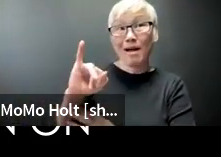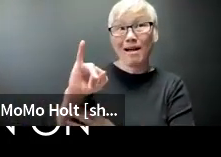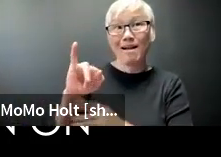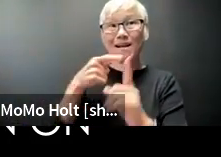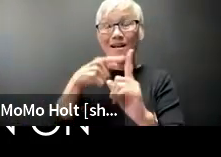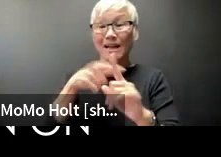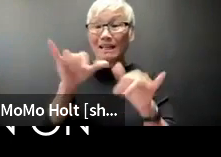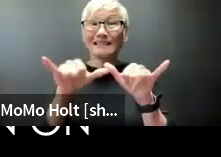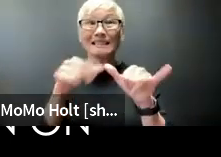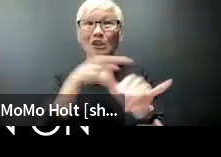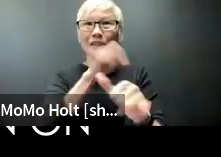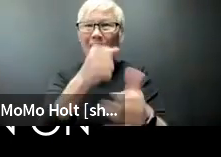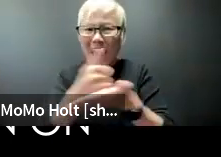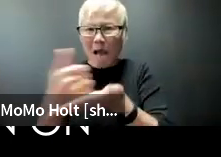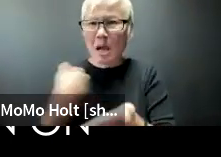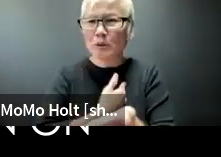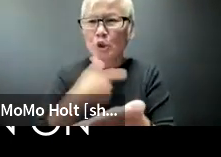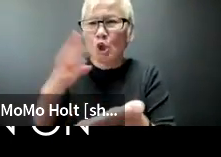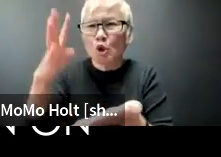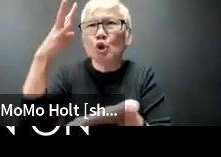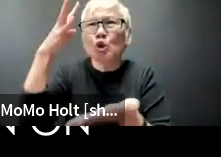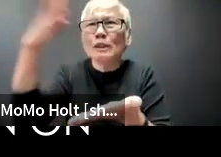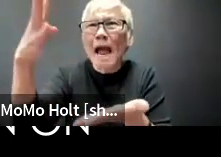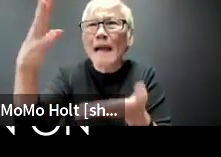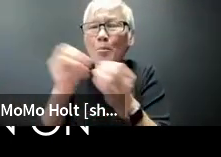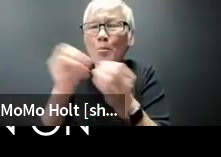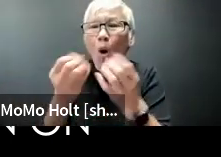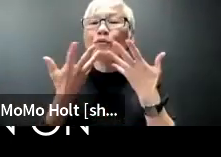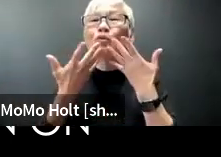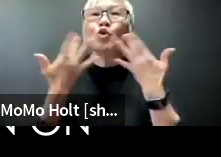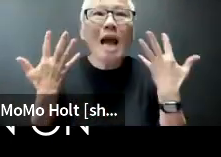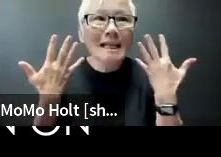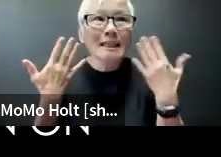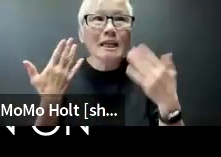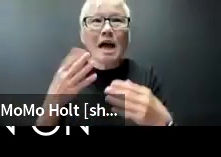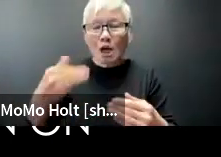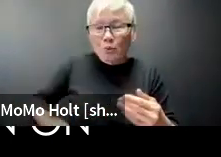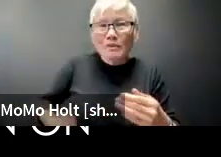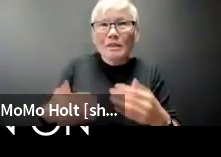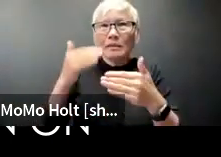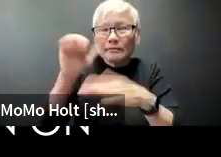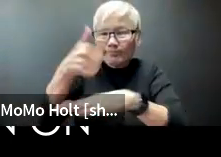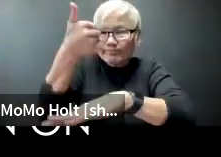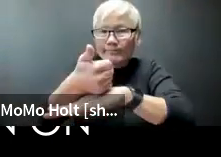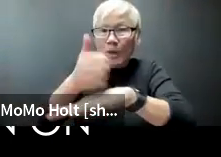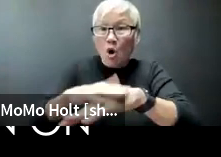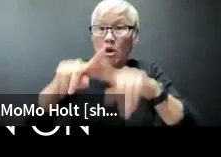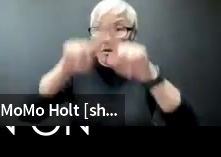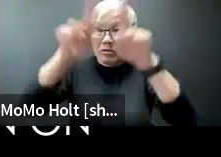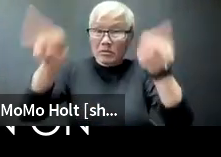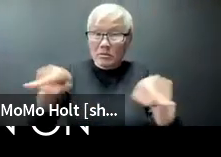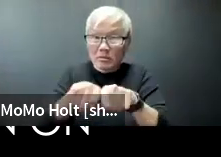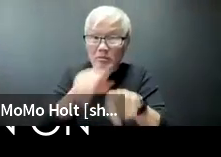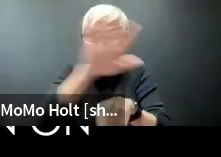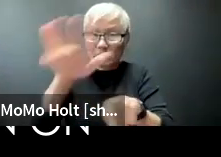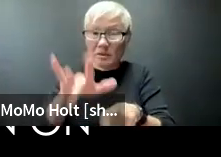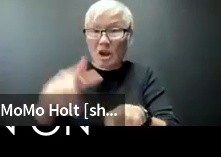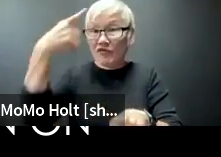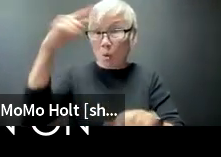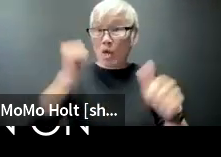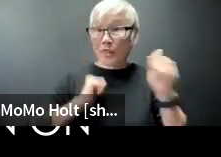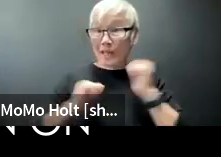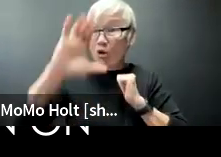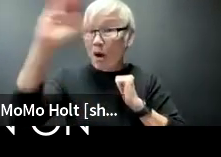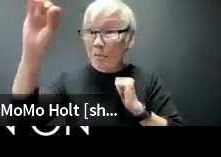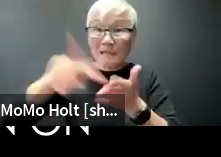using UX, UI, that can help us to create a more friendly and intuitive setup